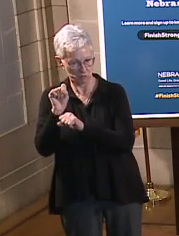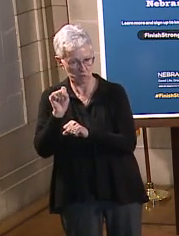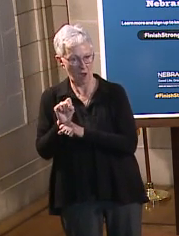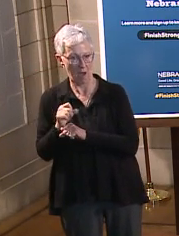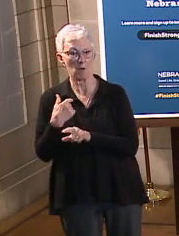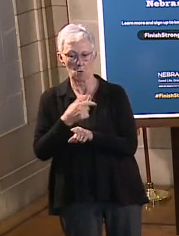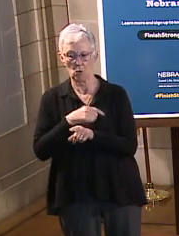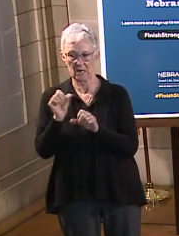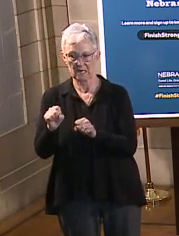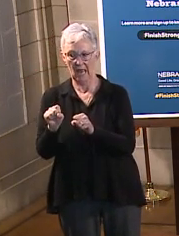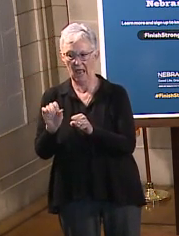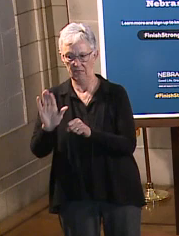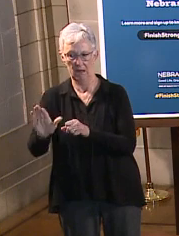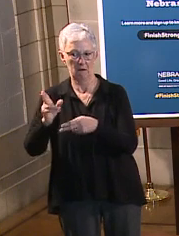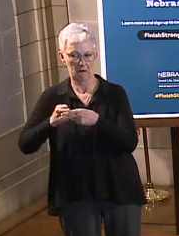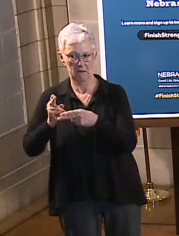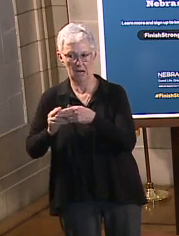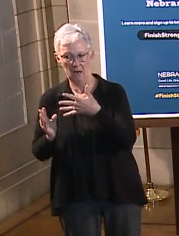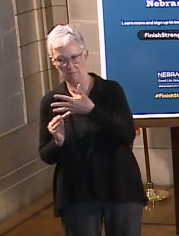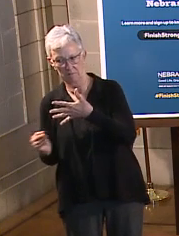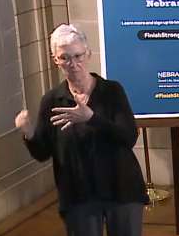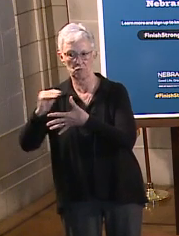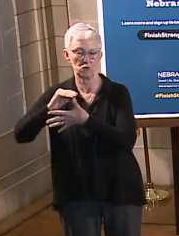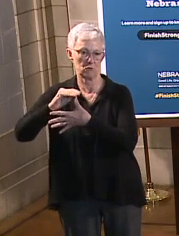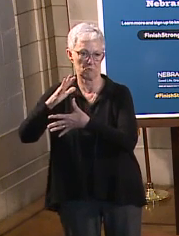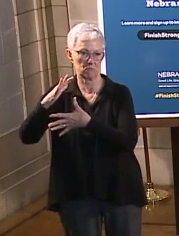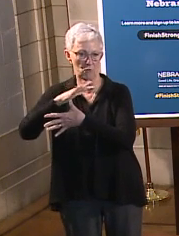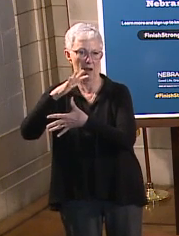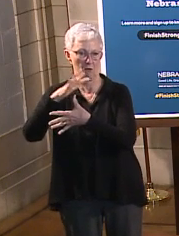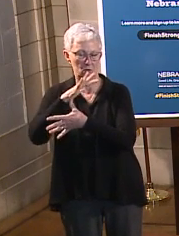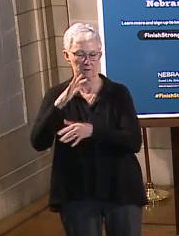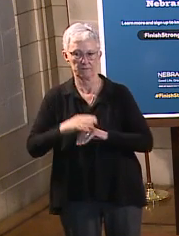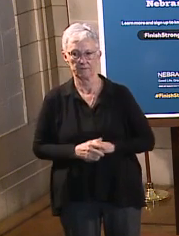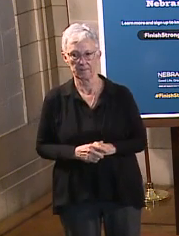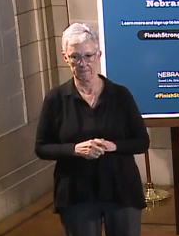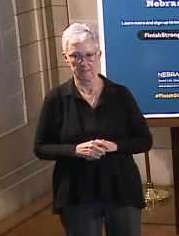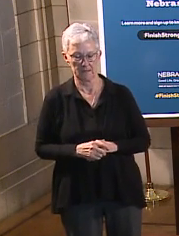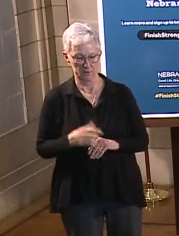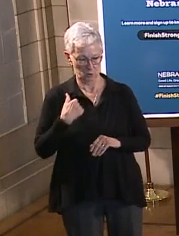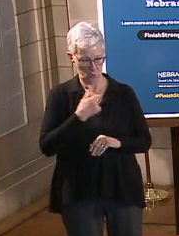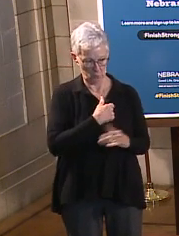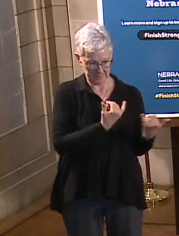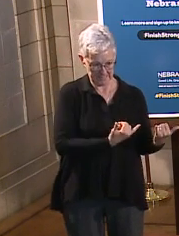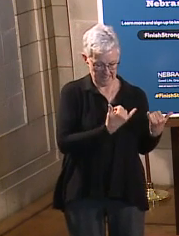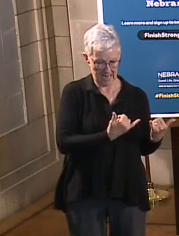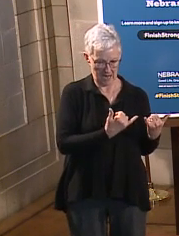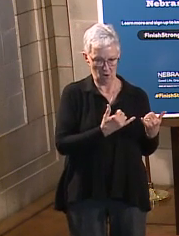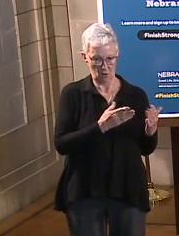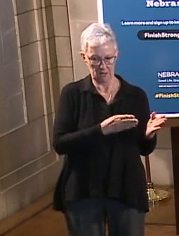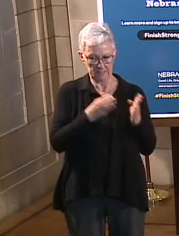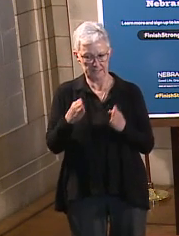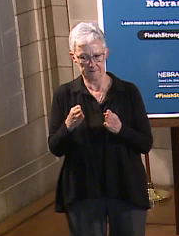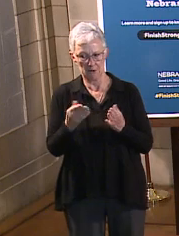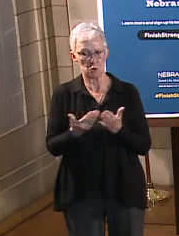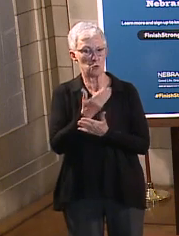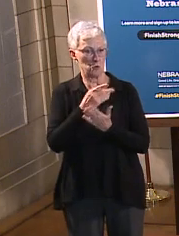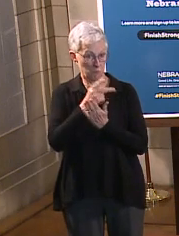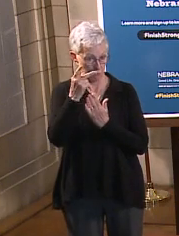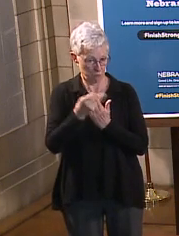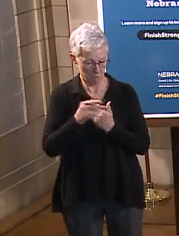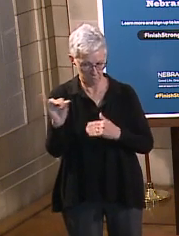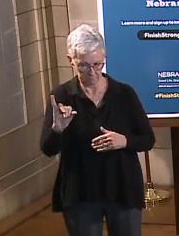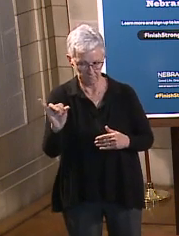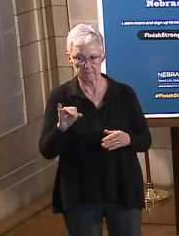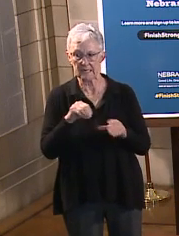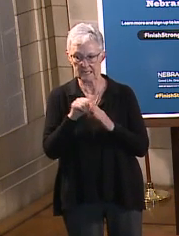initiative, the military spouse transition program builds upon that success. And basically what we'll be doing in state